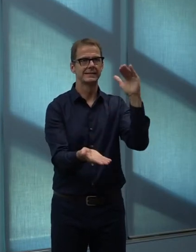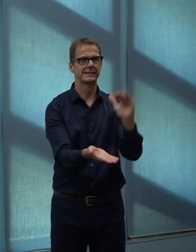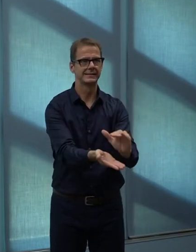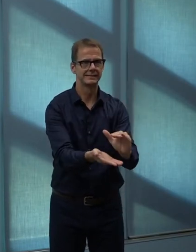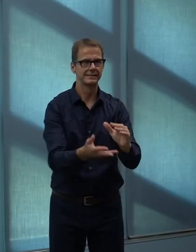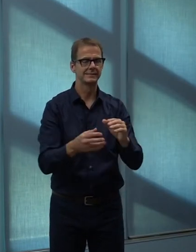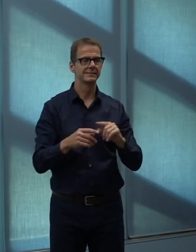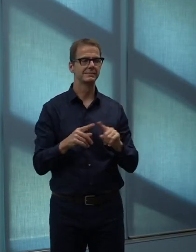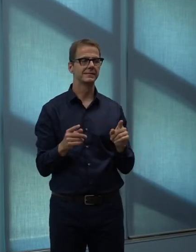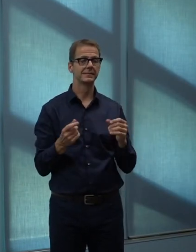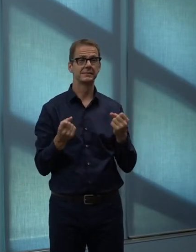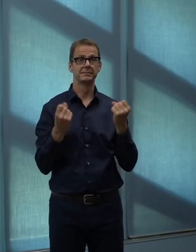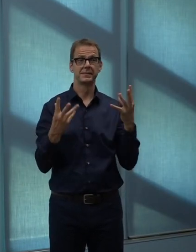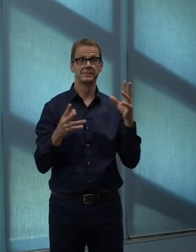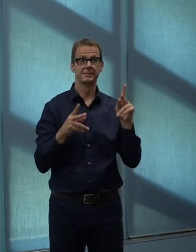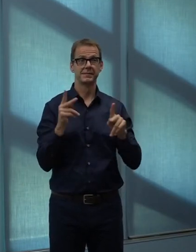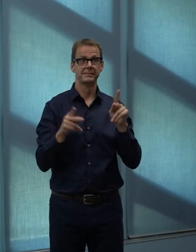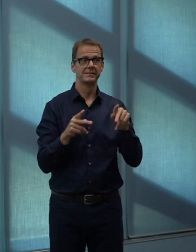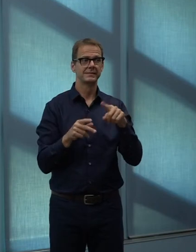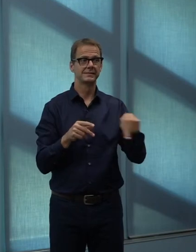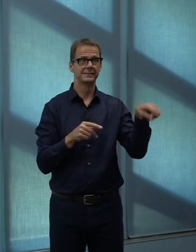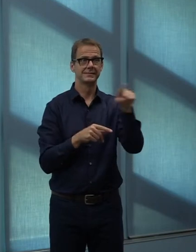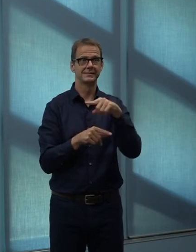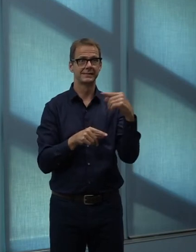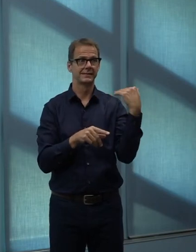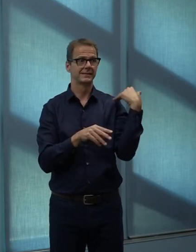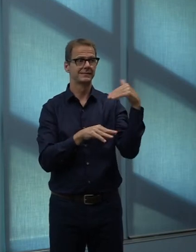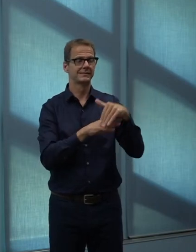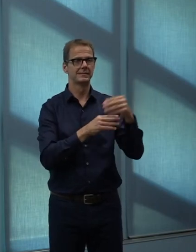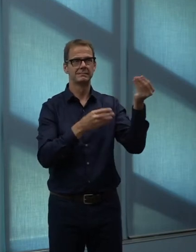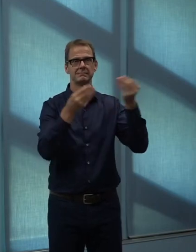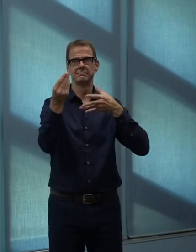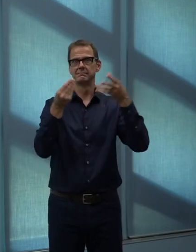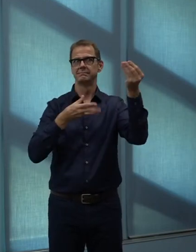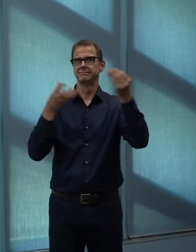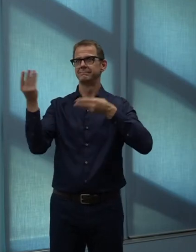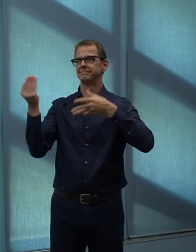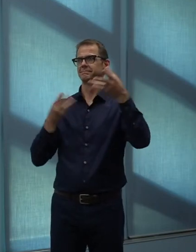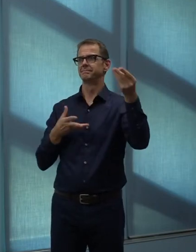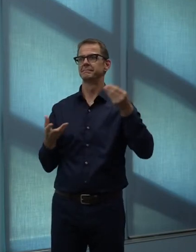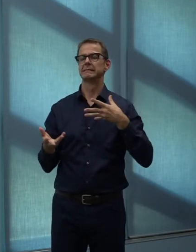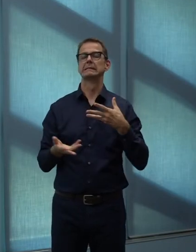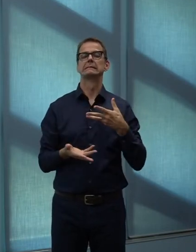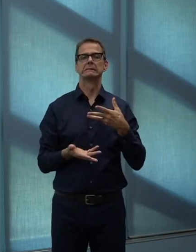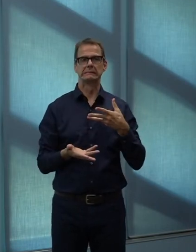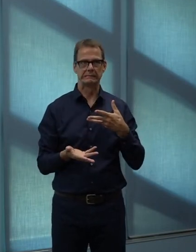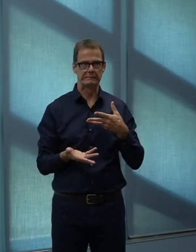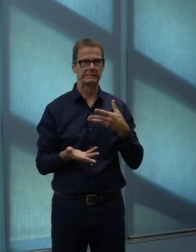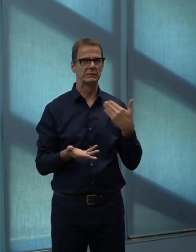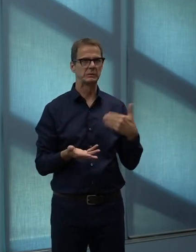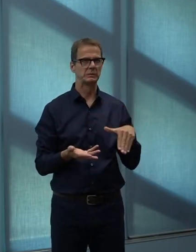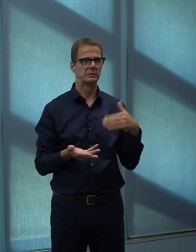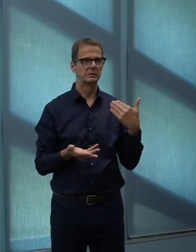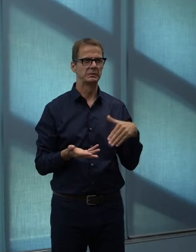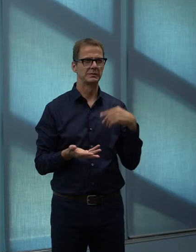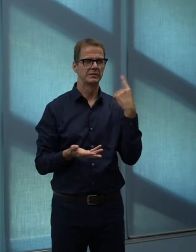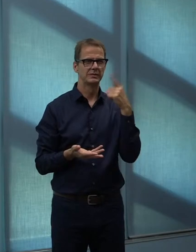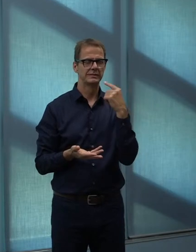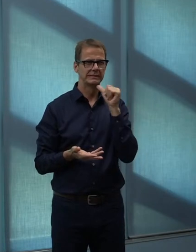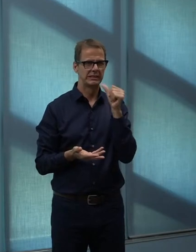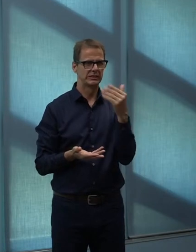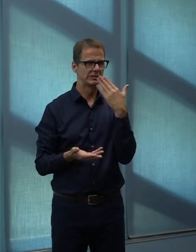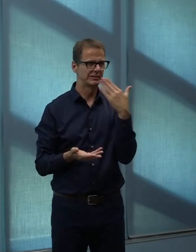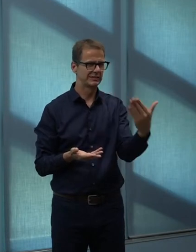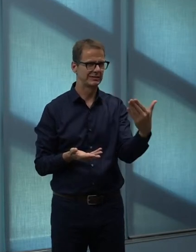spaces. Based on this feedback, and after ensuring we can make these adjustments, we are improving our turf